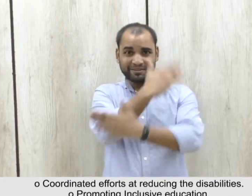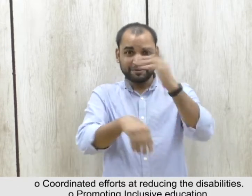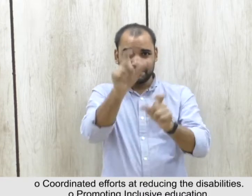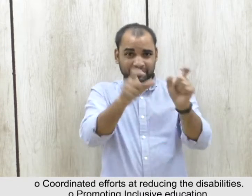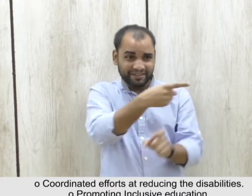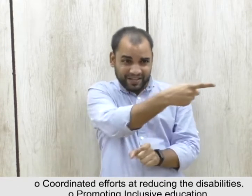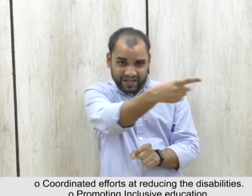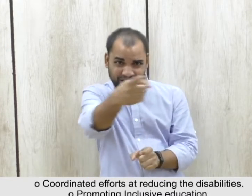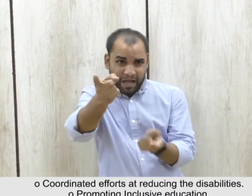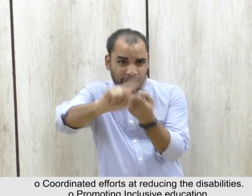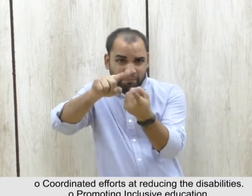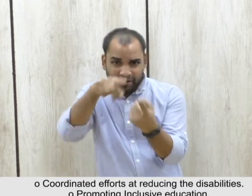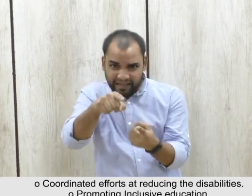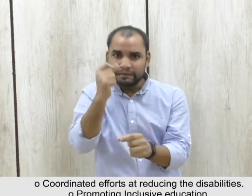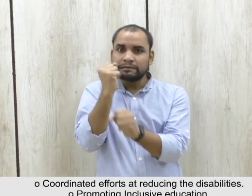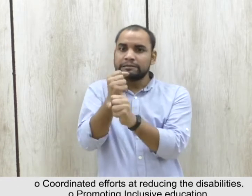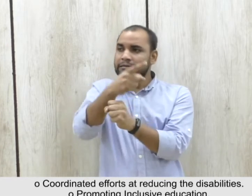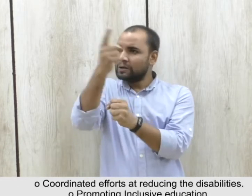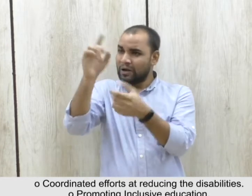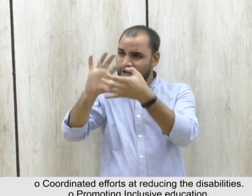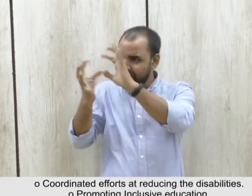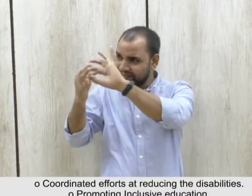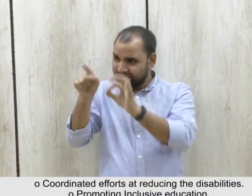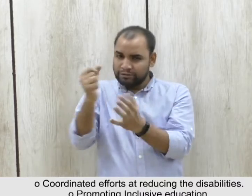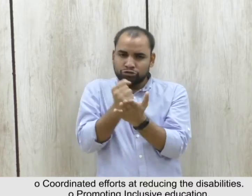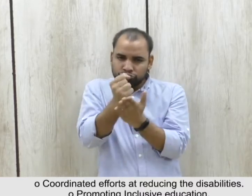coordinated efforts at reducing the disabilities,